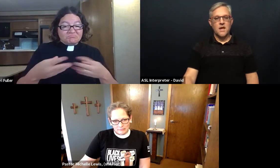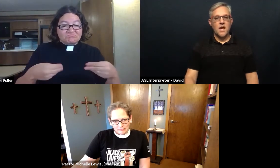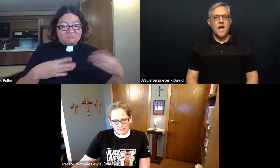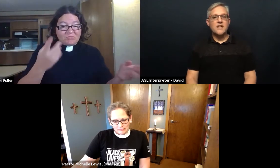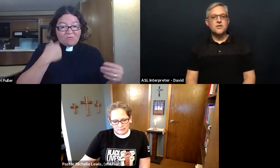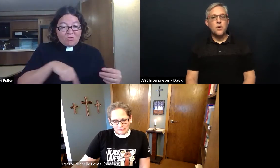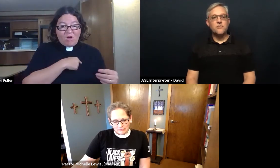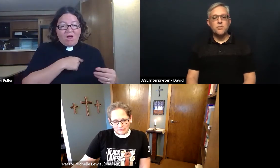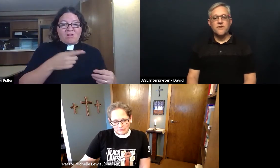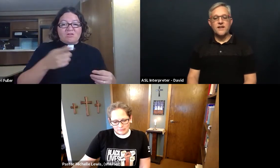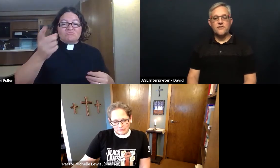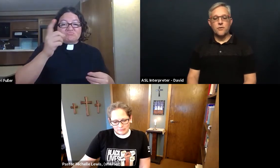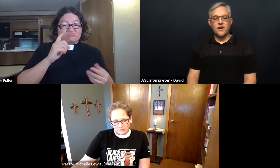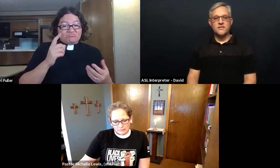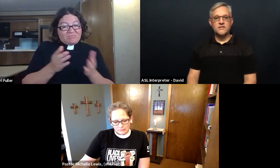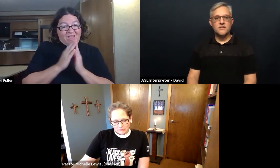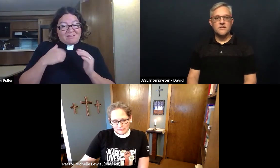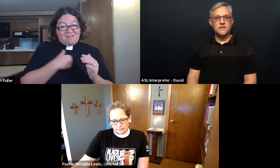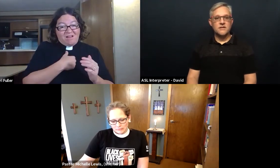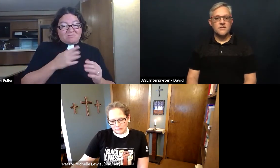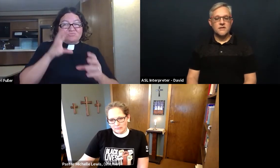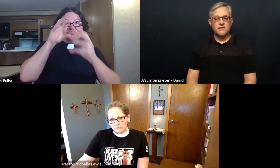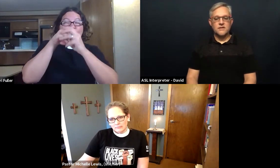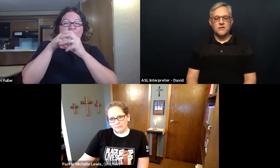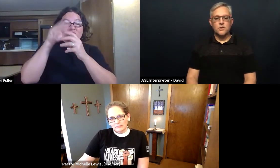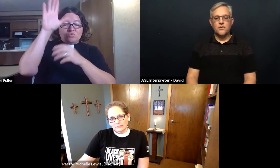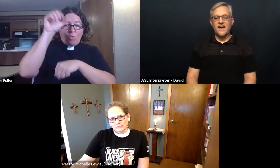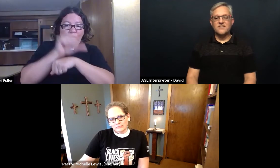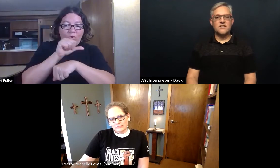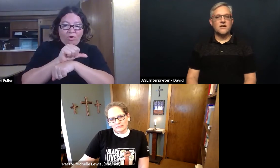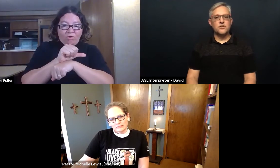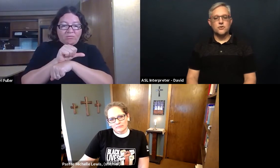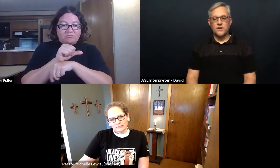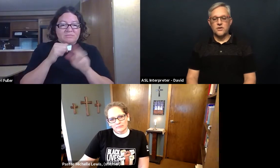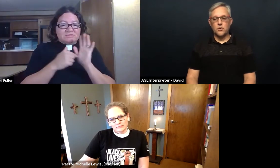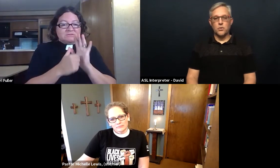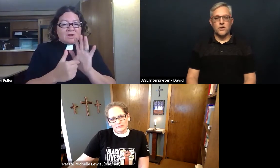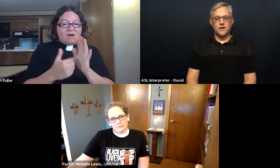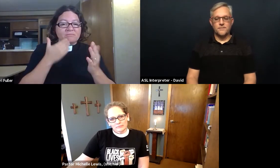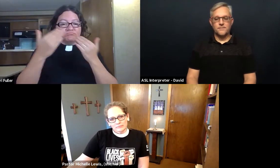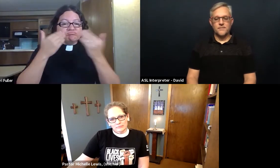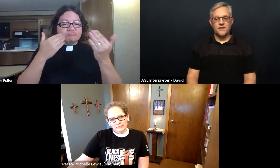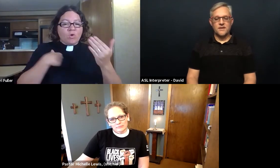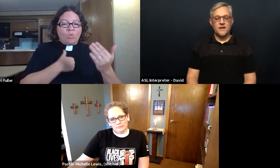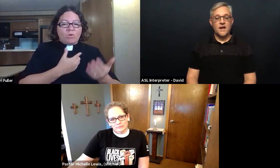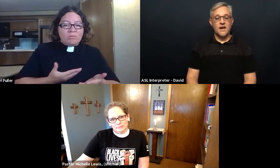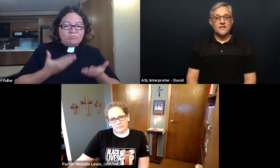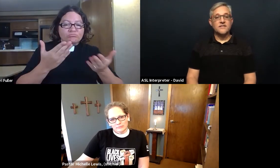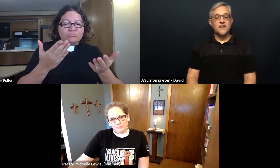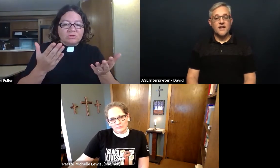as you have provided for us you have asked us to join in your work as a sign